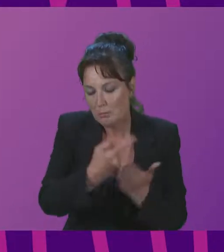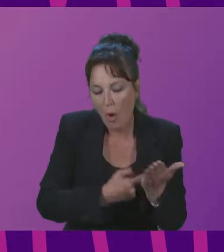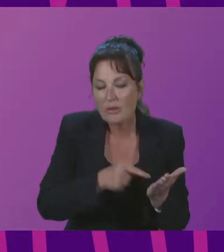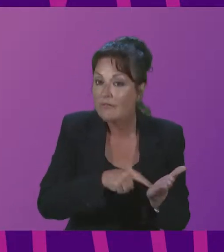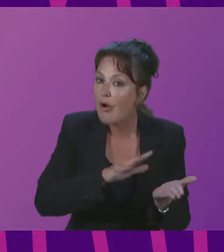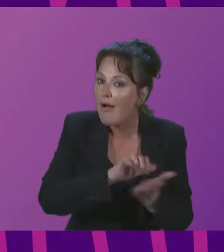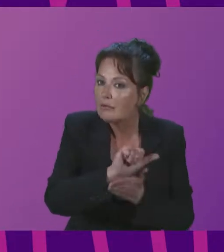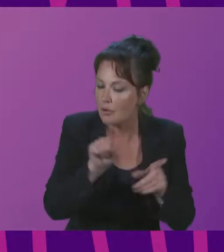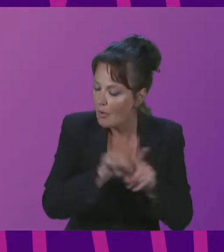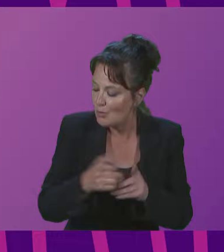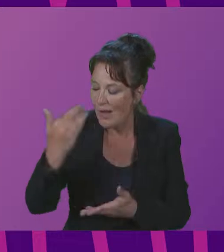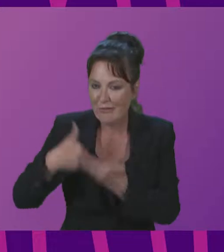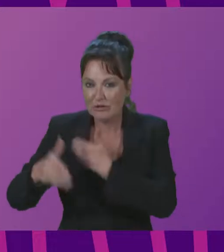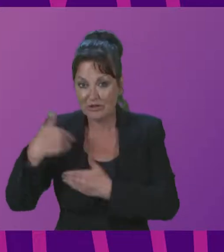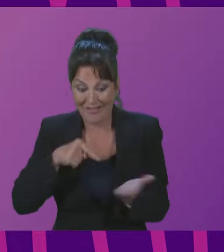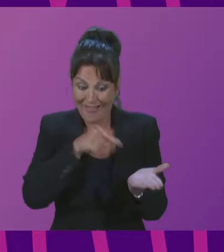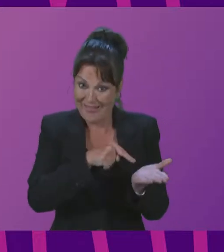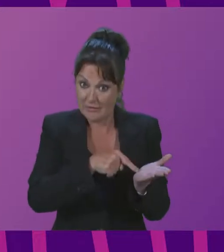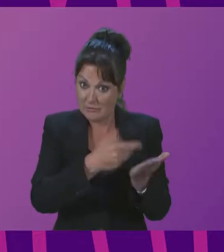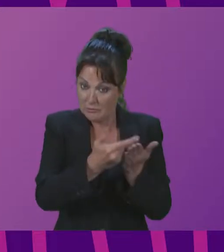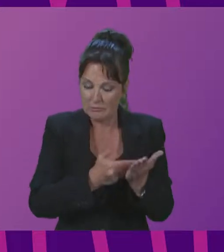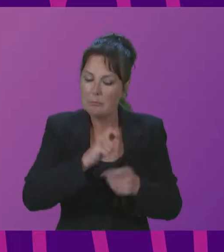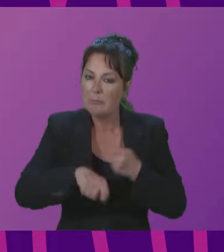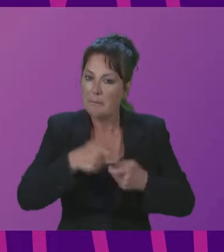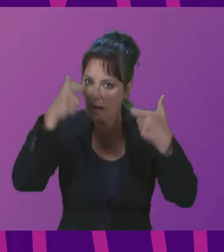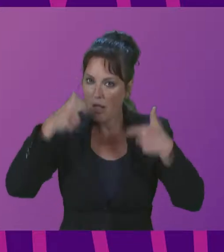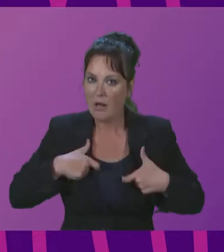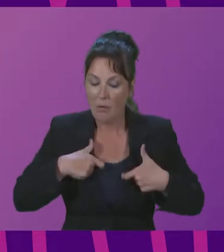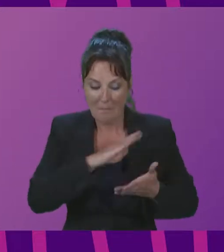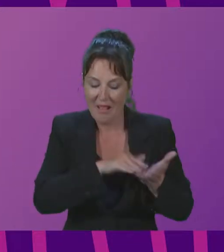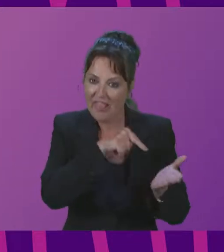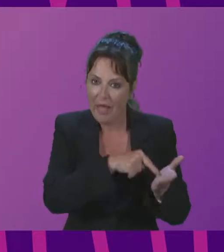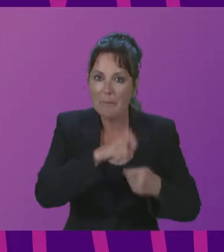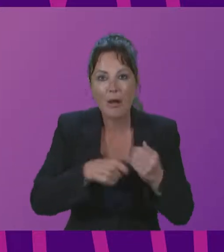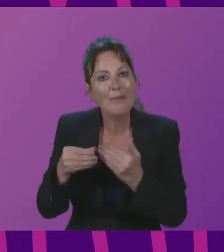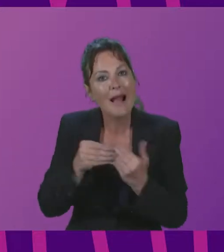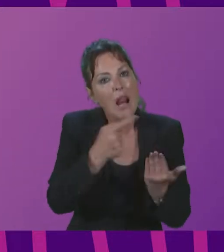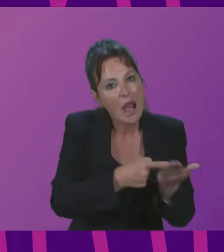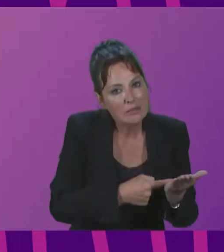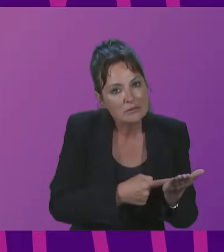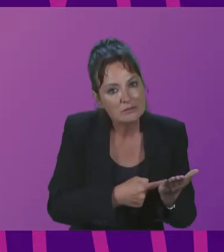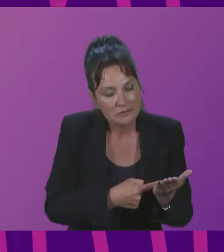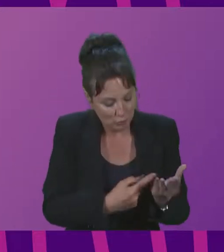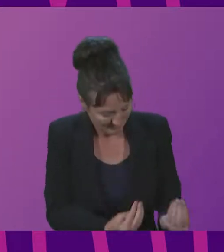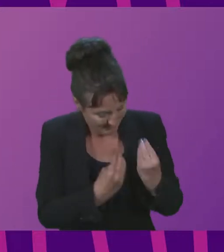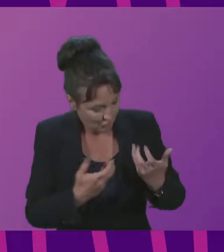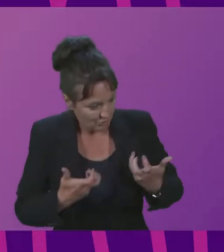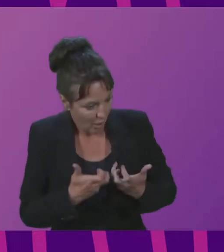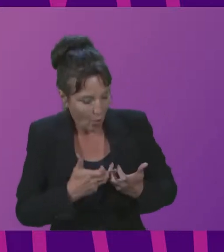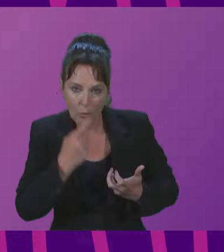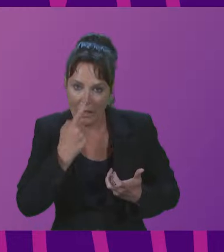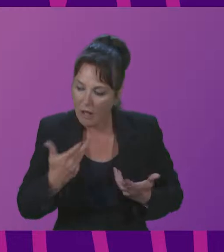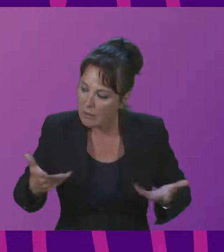This legal document will guide us on how to best protect and promote the rich culture